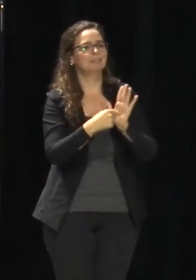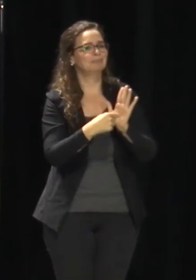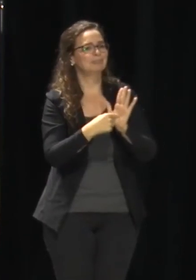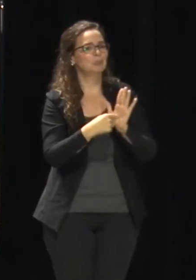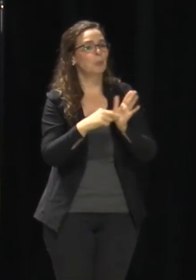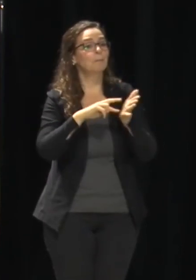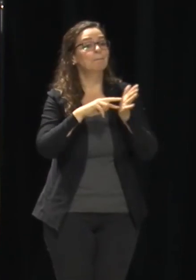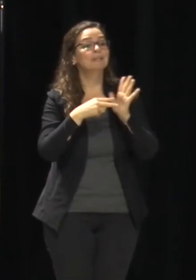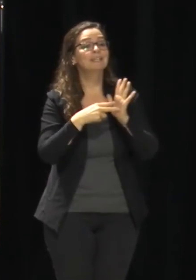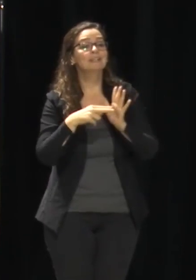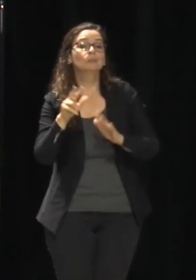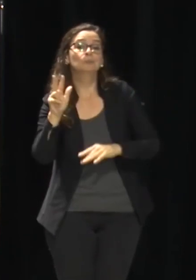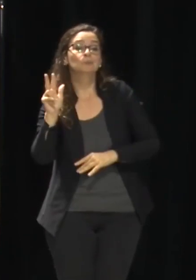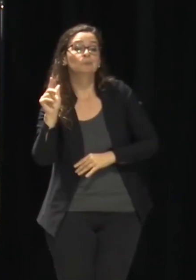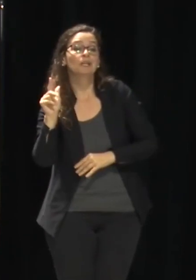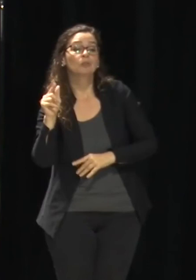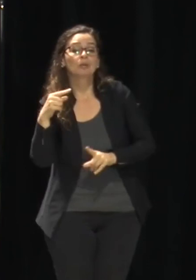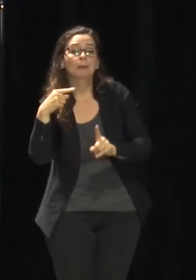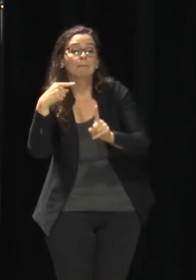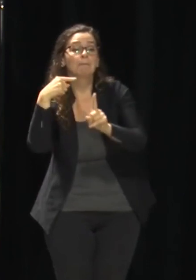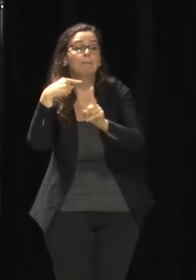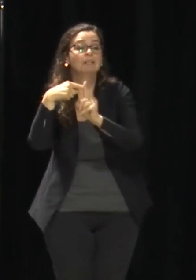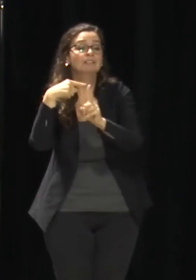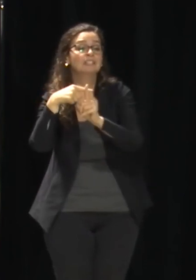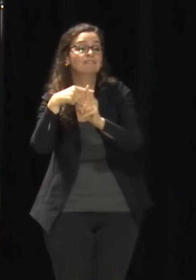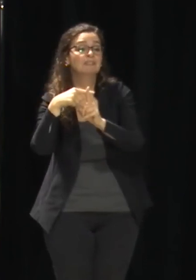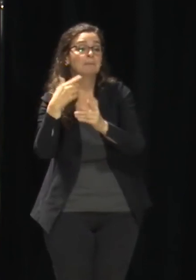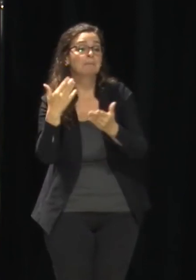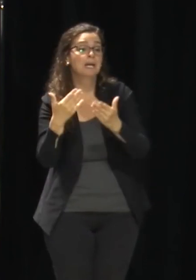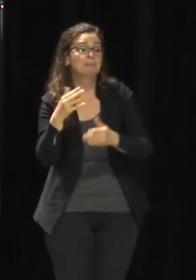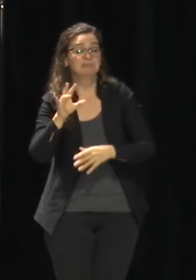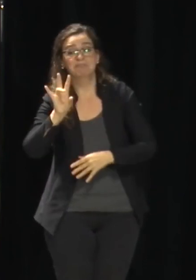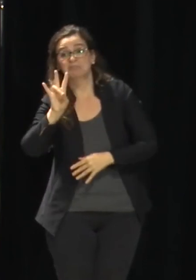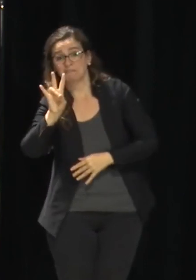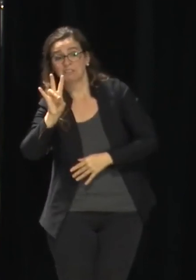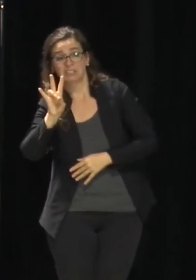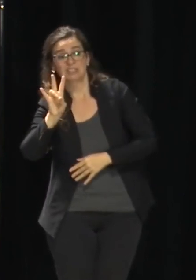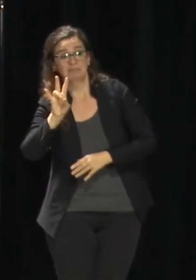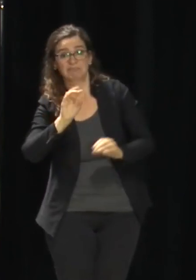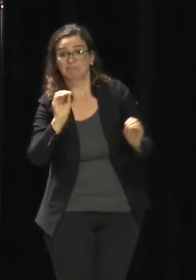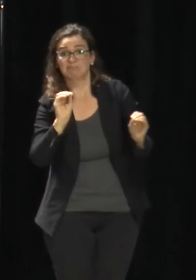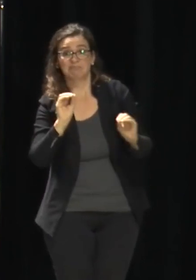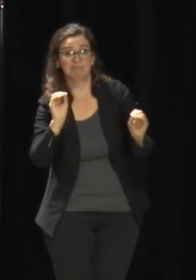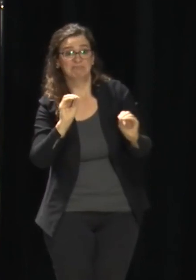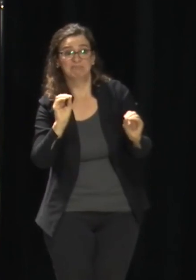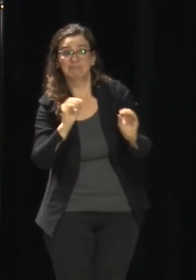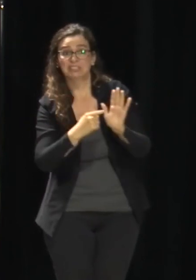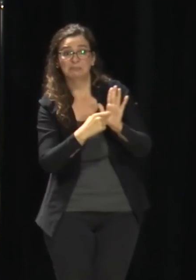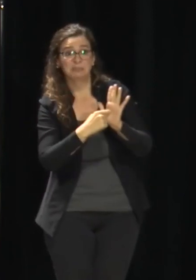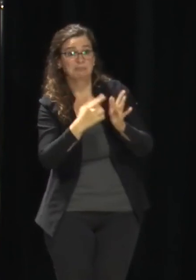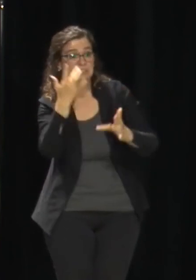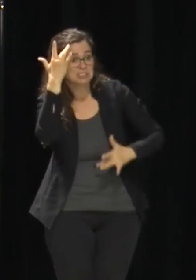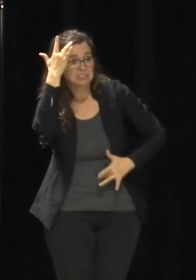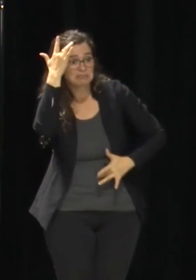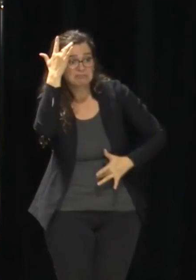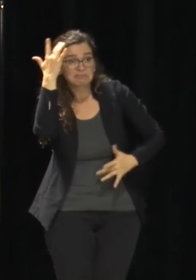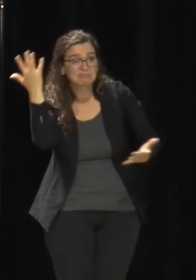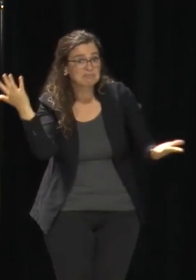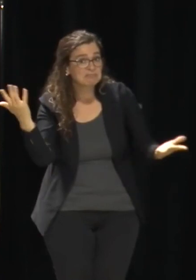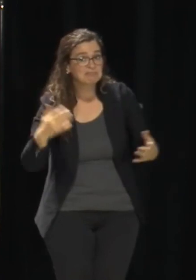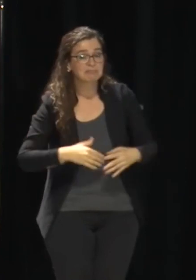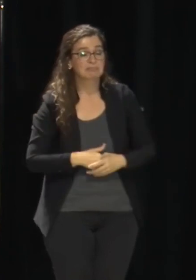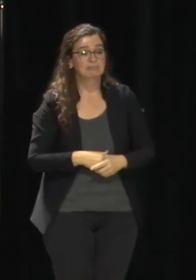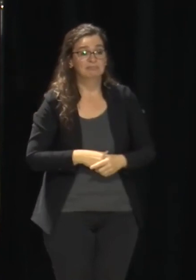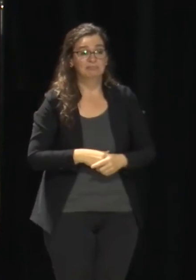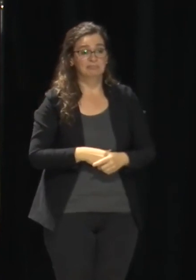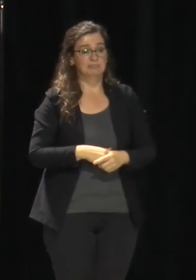they got a test somehow, not because they were sick. And so that, you know, that might have just